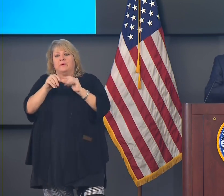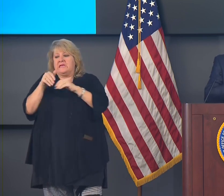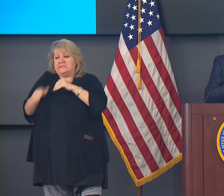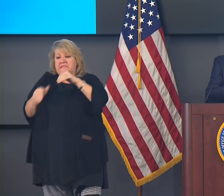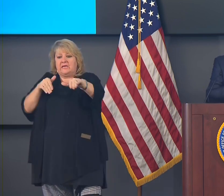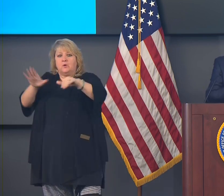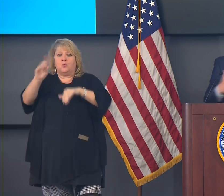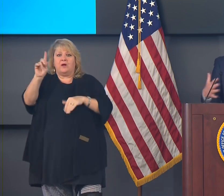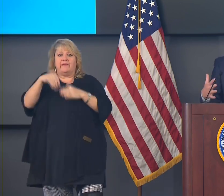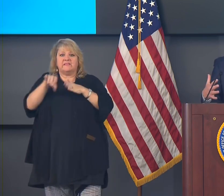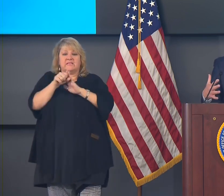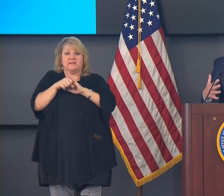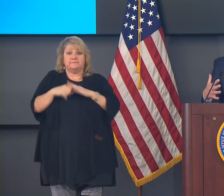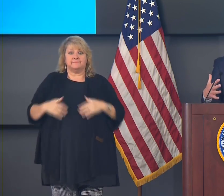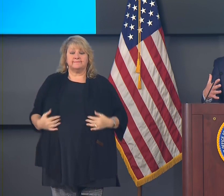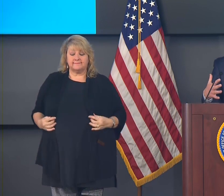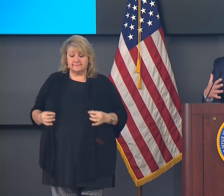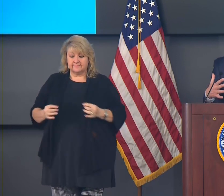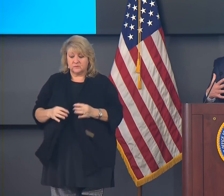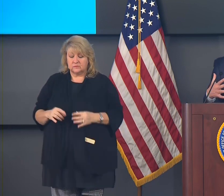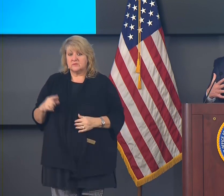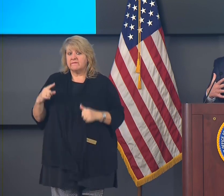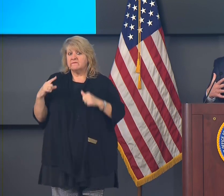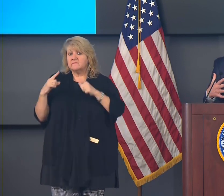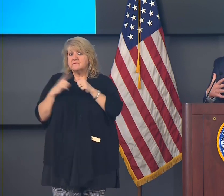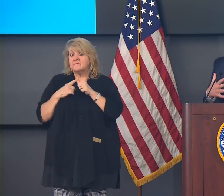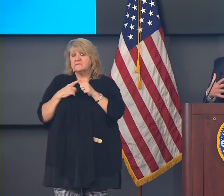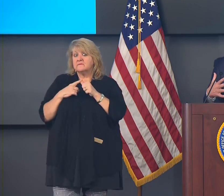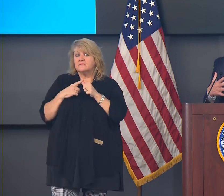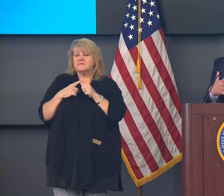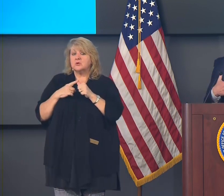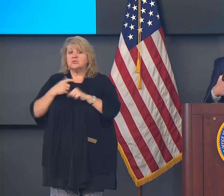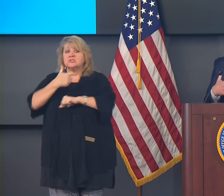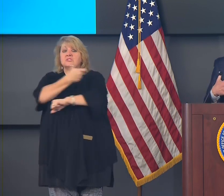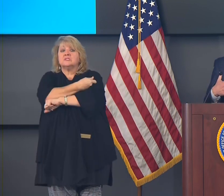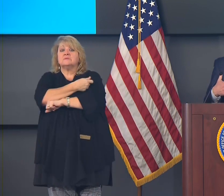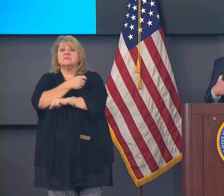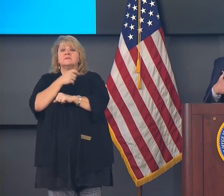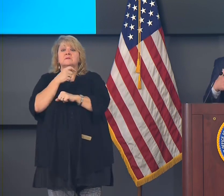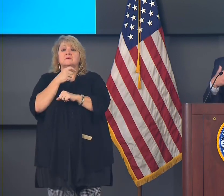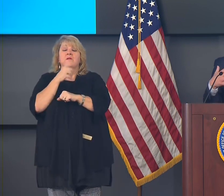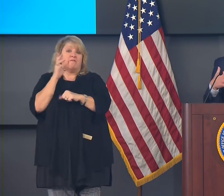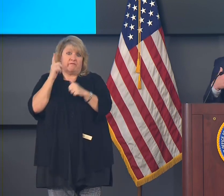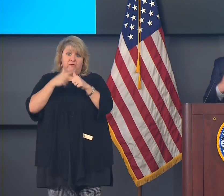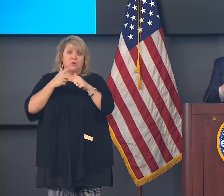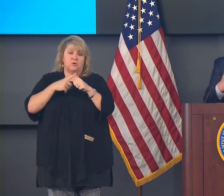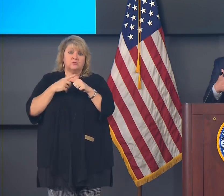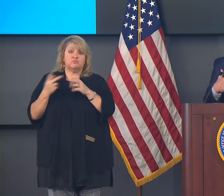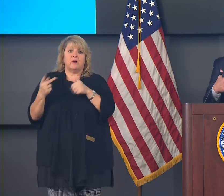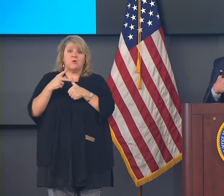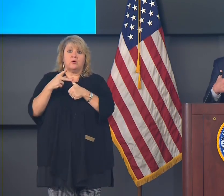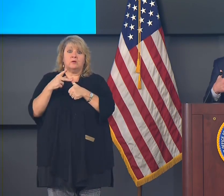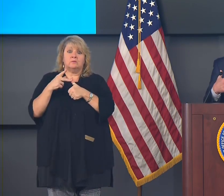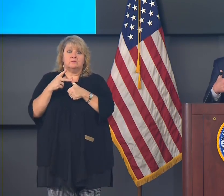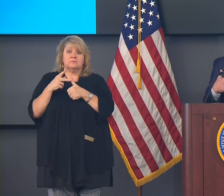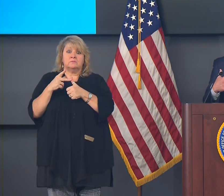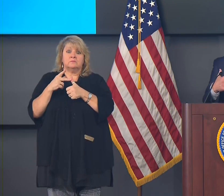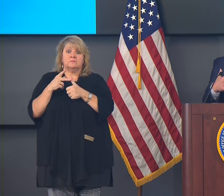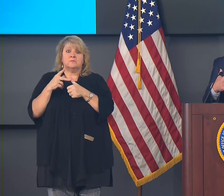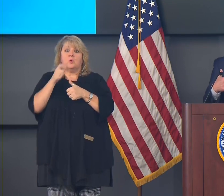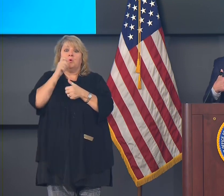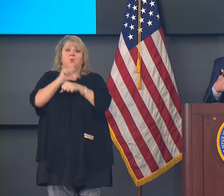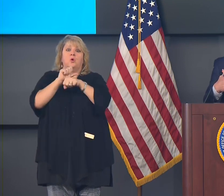to. And that first shipment of vaccine, I can tell you, the first priority will be the healthcare workers.